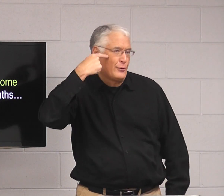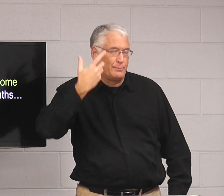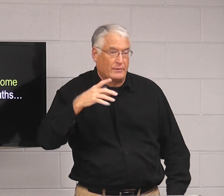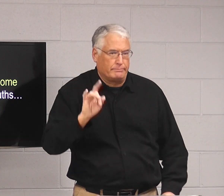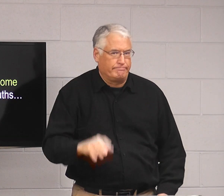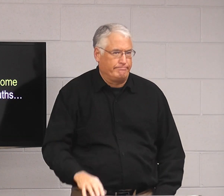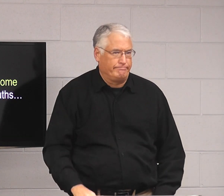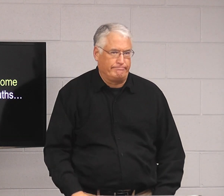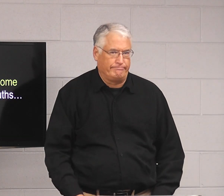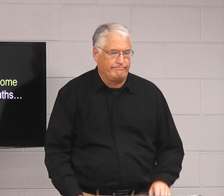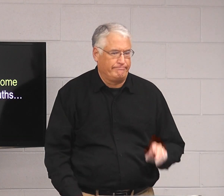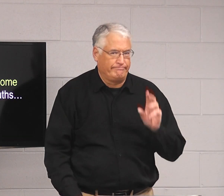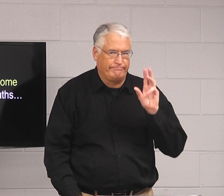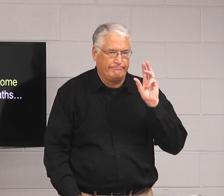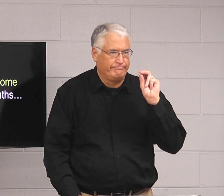Just like my mom, I thought. But no.